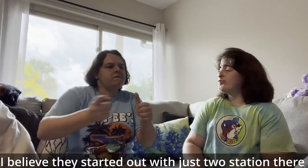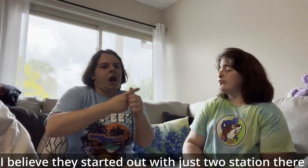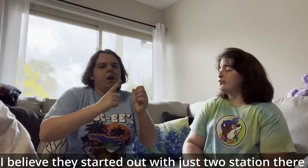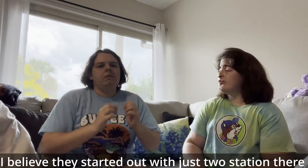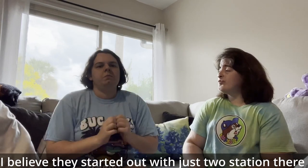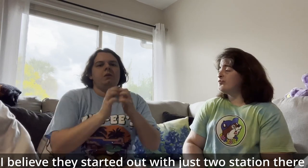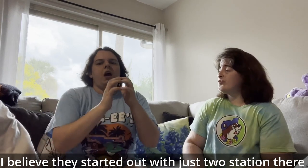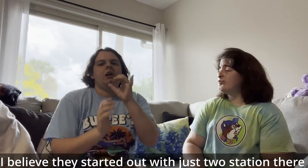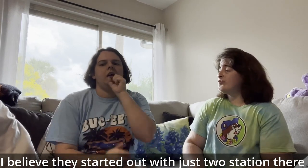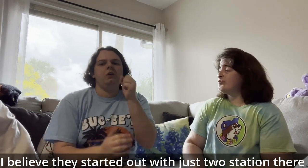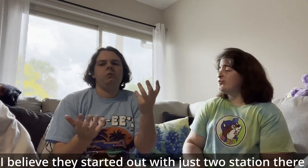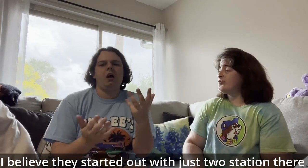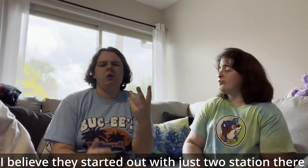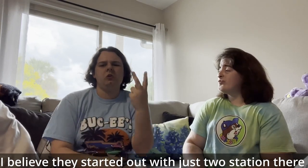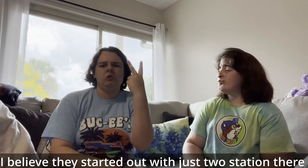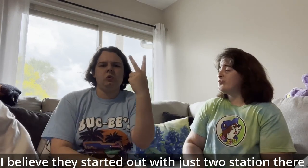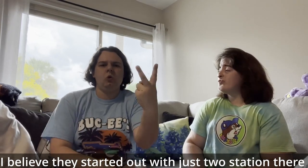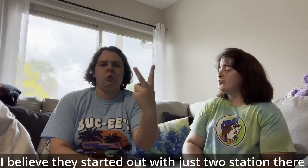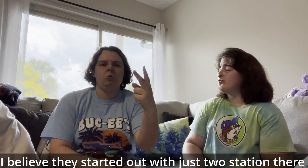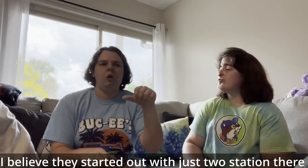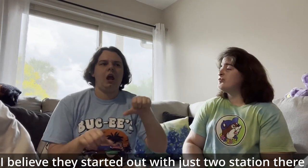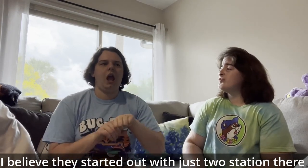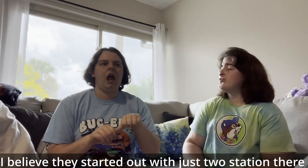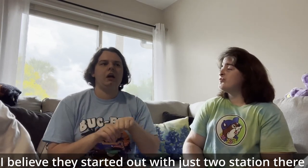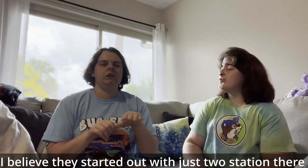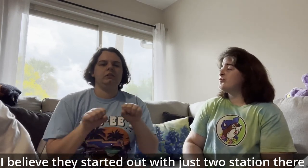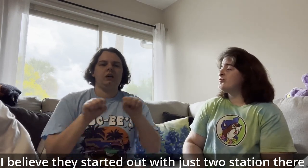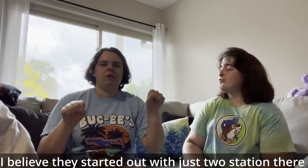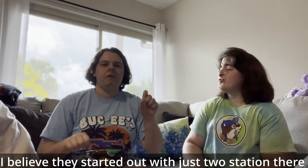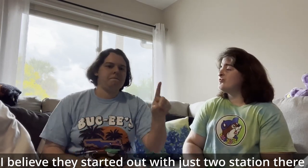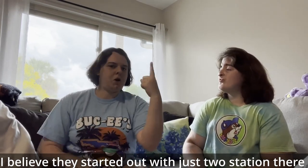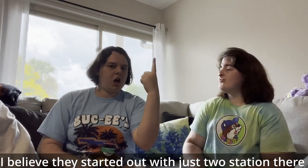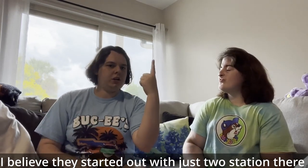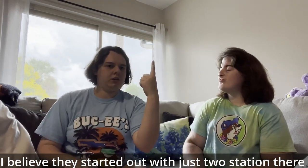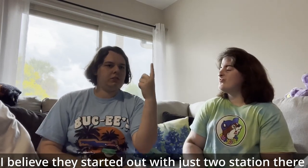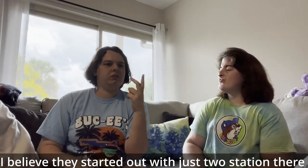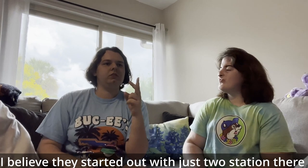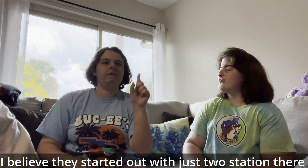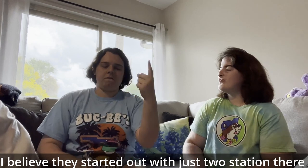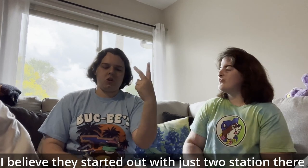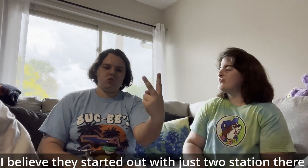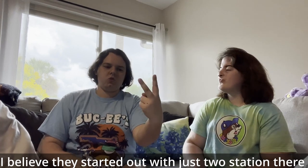They were always mean,